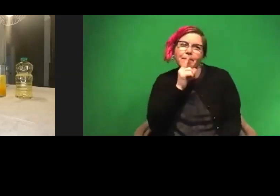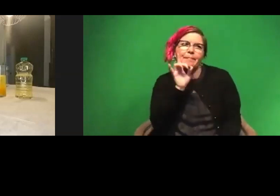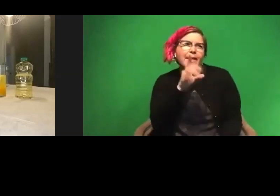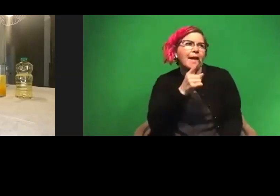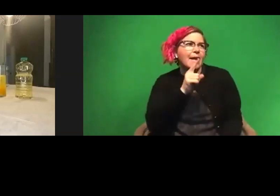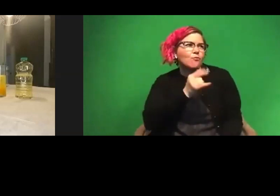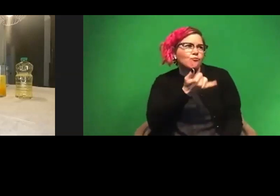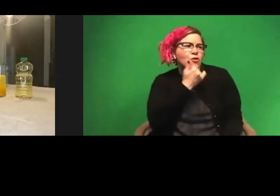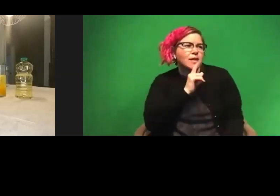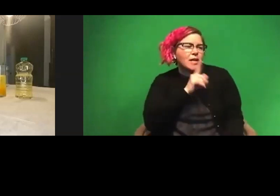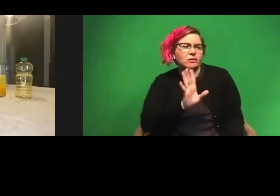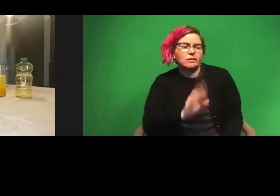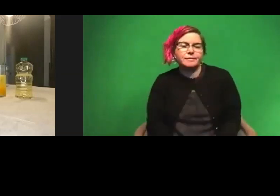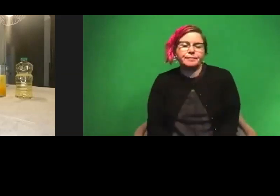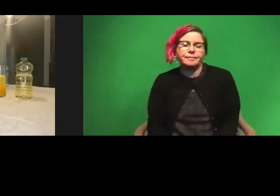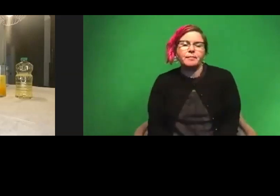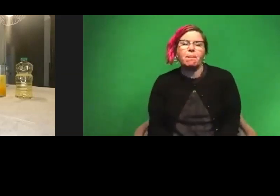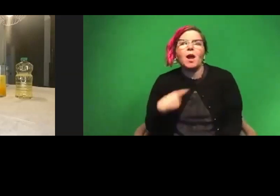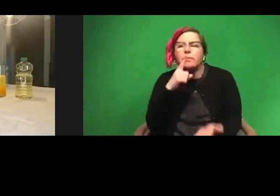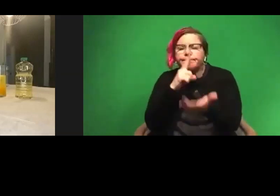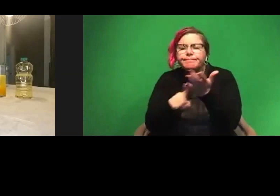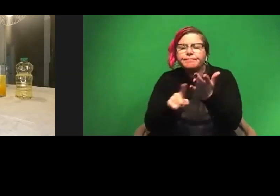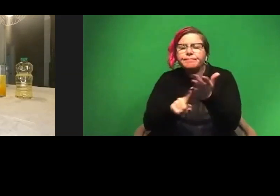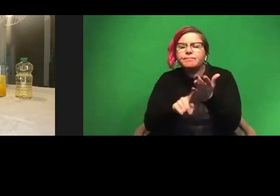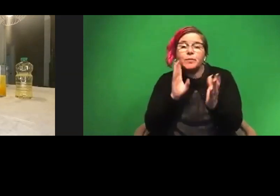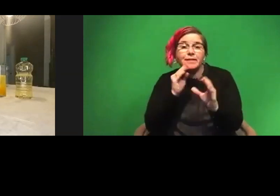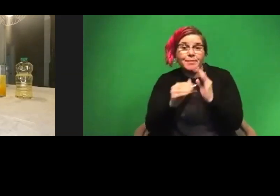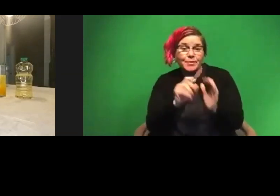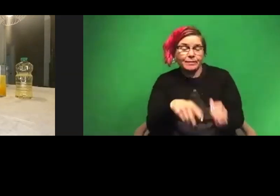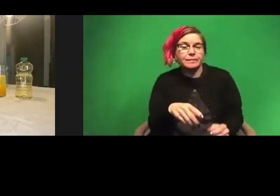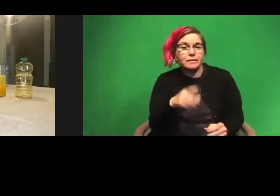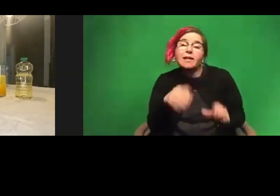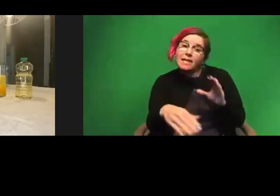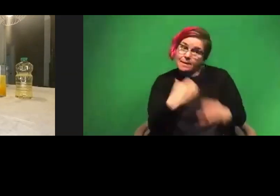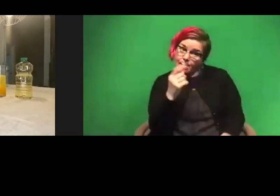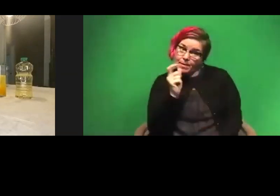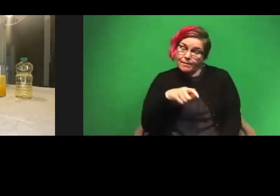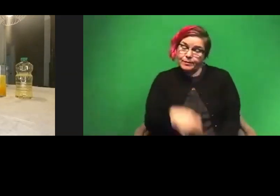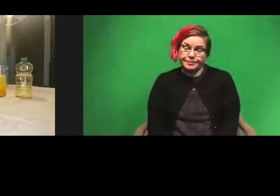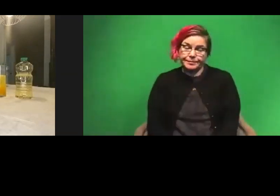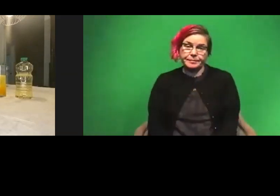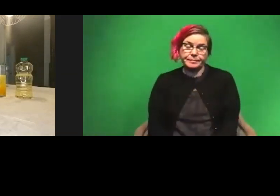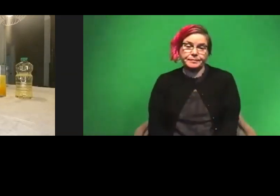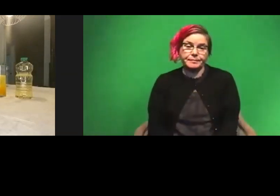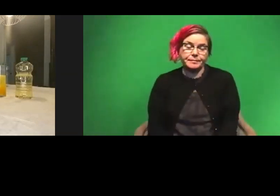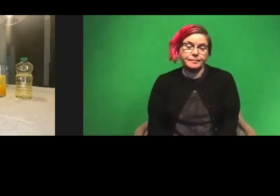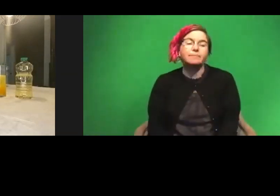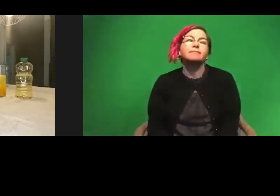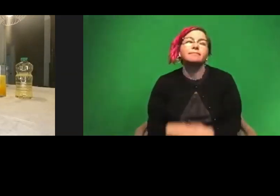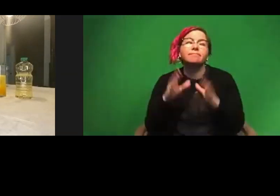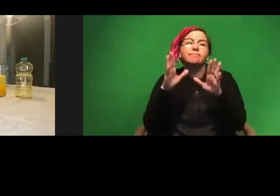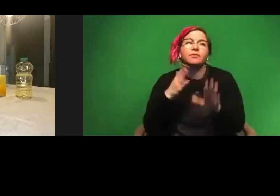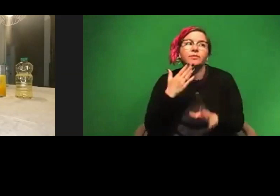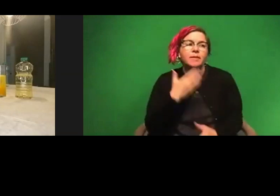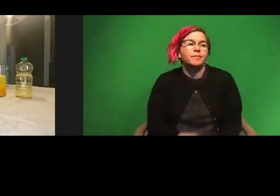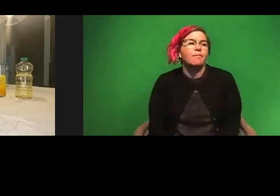you a wrong answer. So I'm going to look into it first and send you an answer. Okay. If you email me, have to email me though. Awesome. Thank you. Okay.